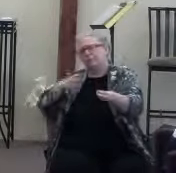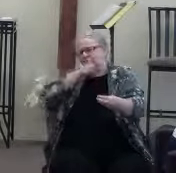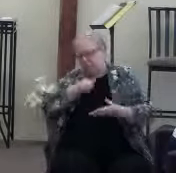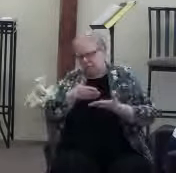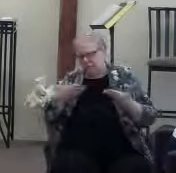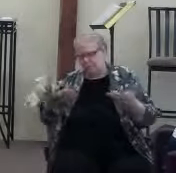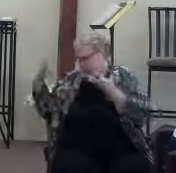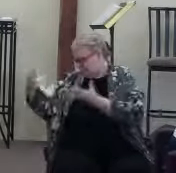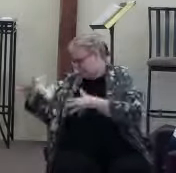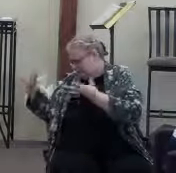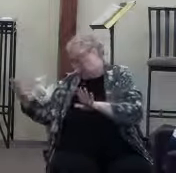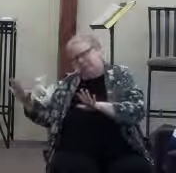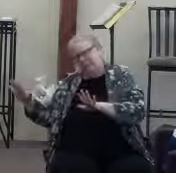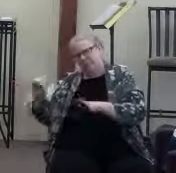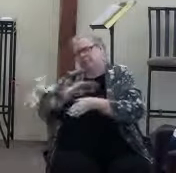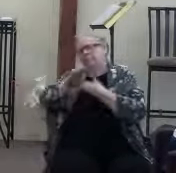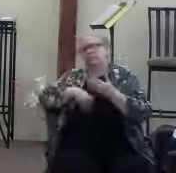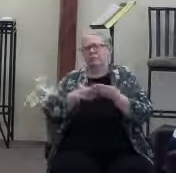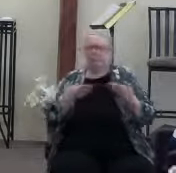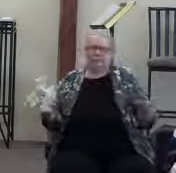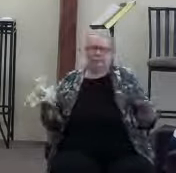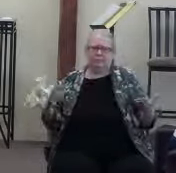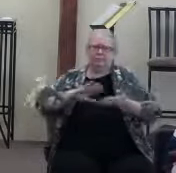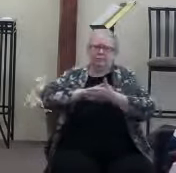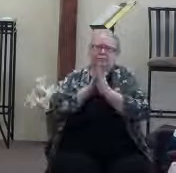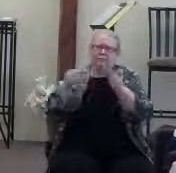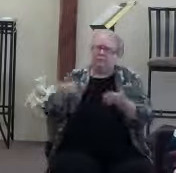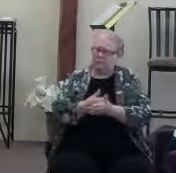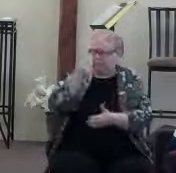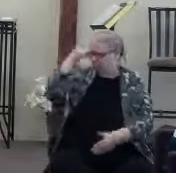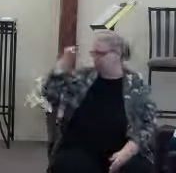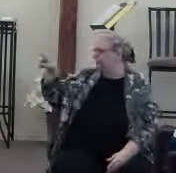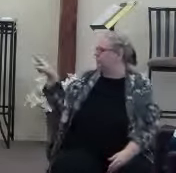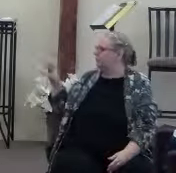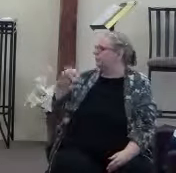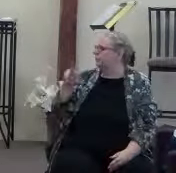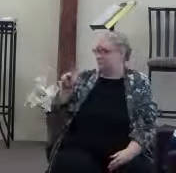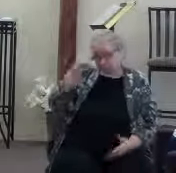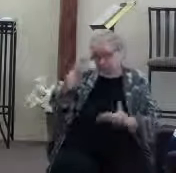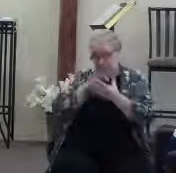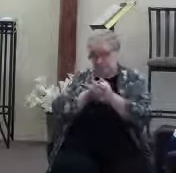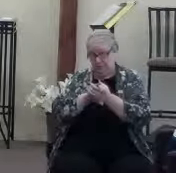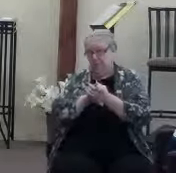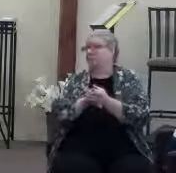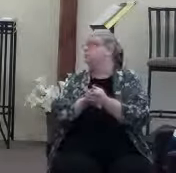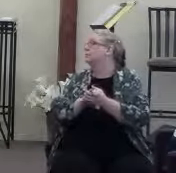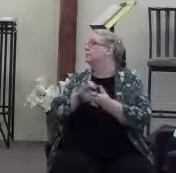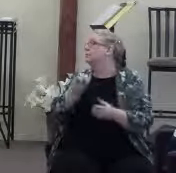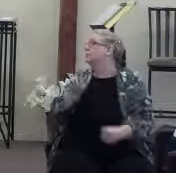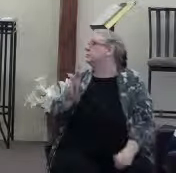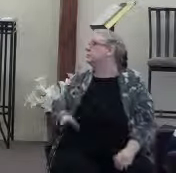have passed away, and all things have become rainbow to you, okay? Do you believe it? Thank you,